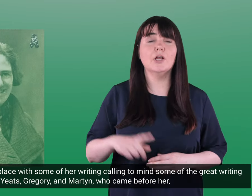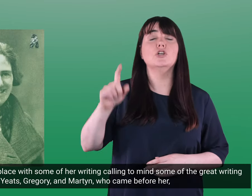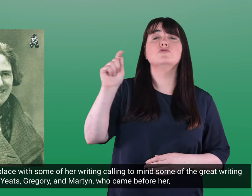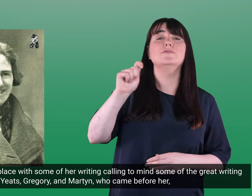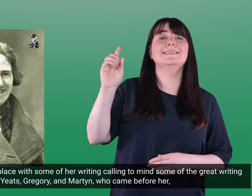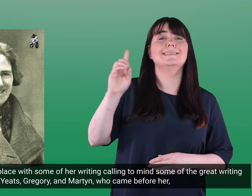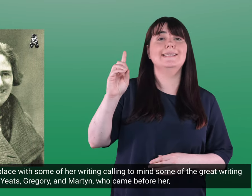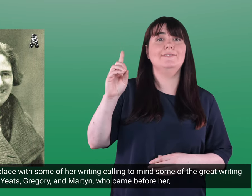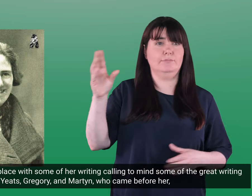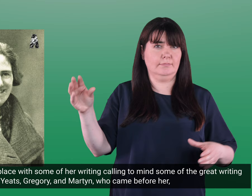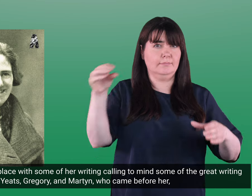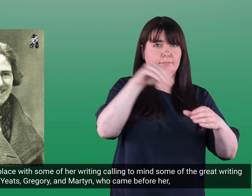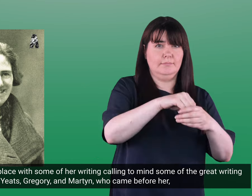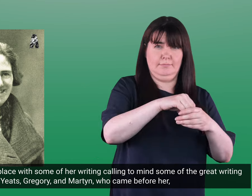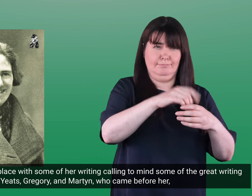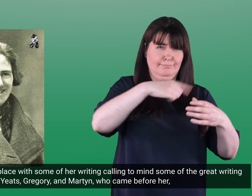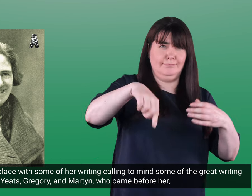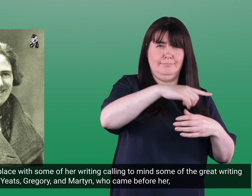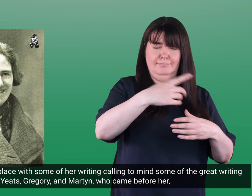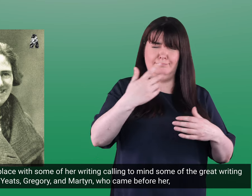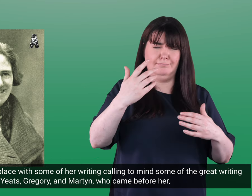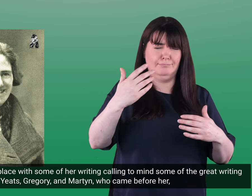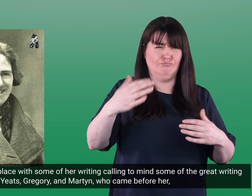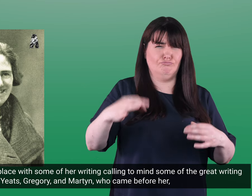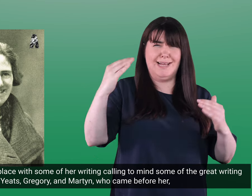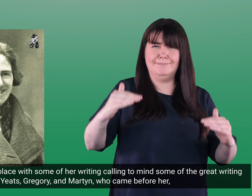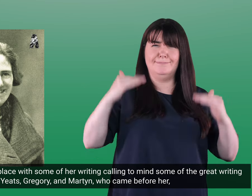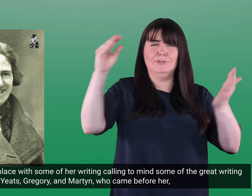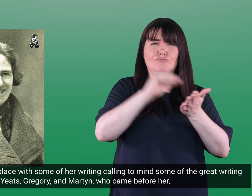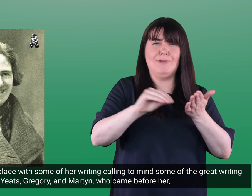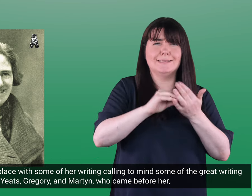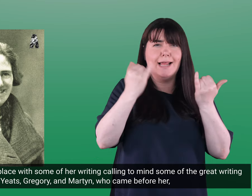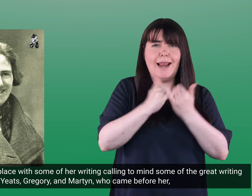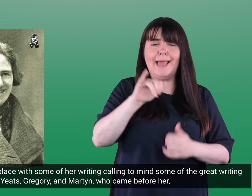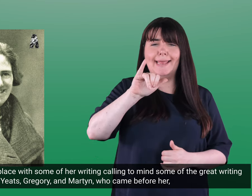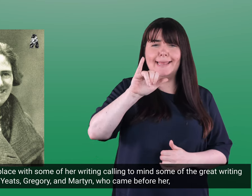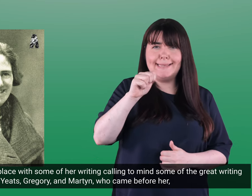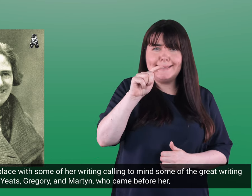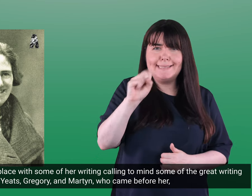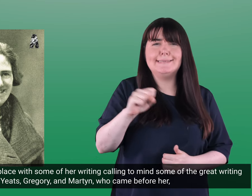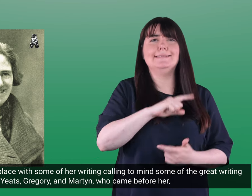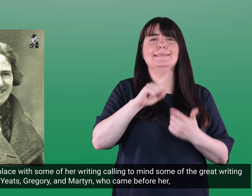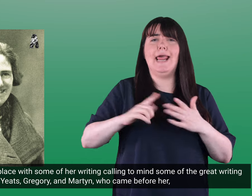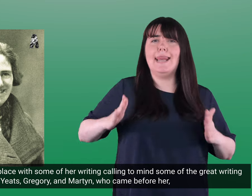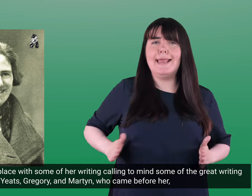Theresa Devey finds her place with some of her writing calling to mind some of the great writing of Yeats Gregory